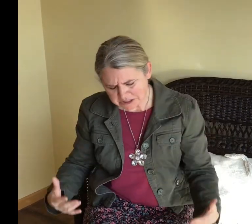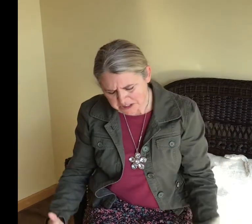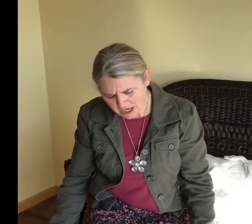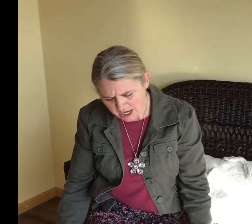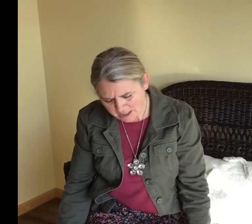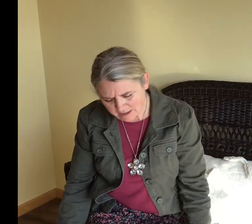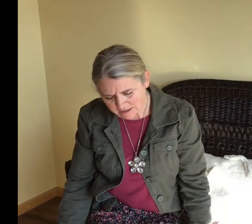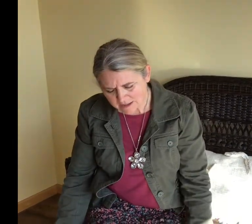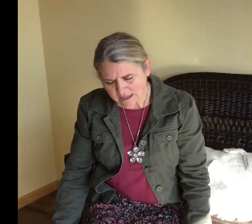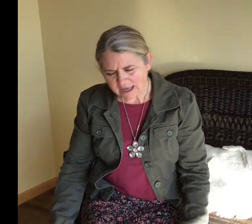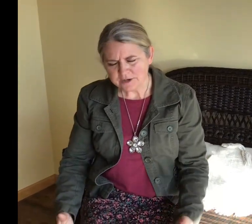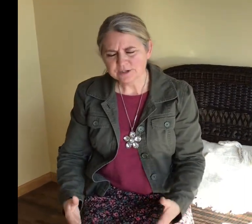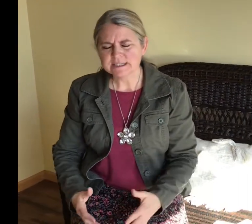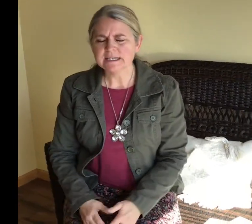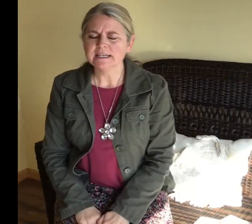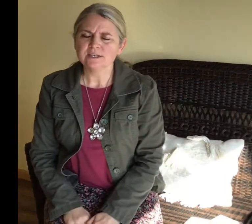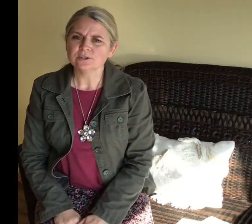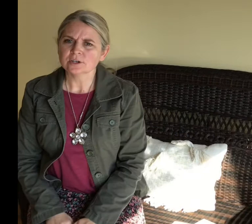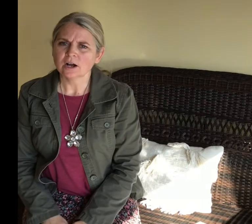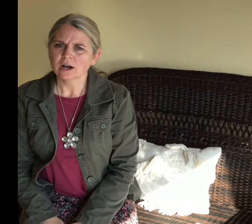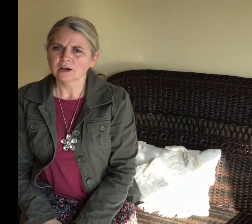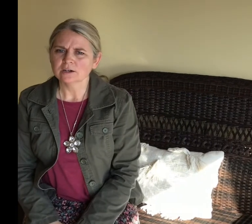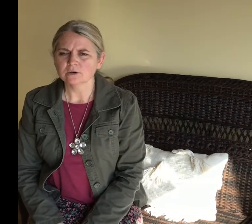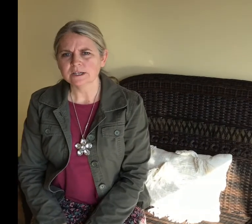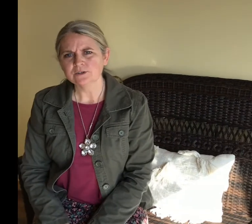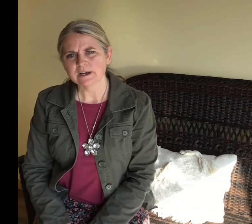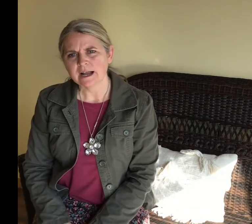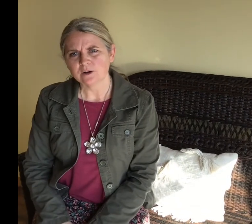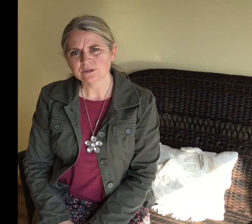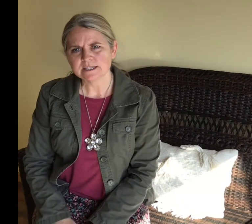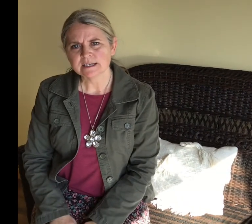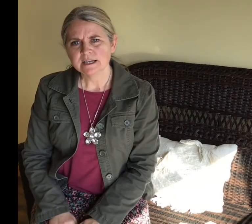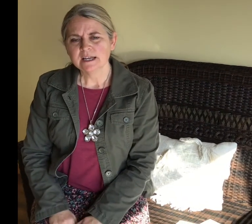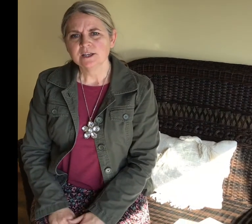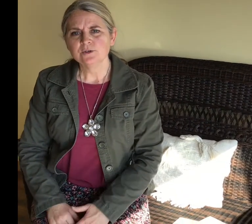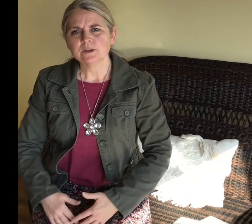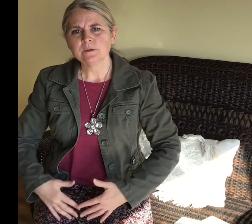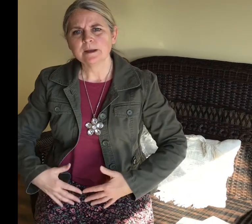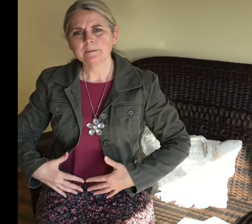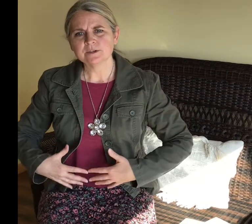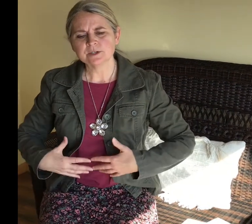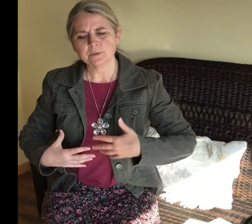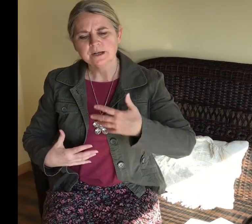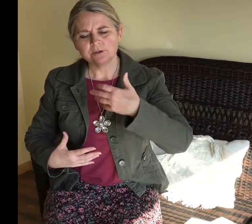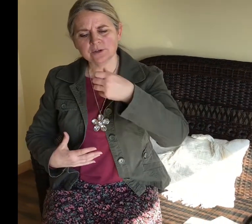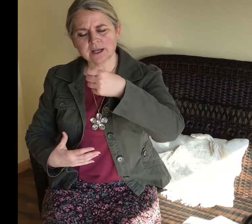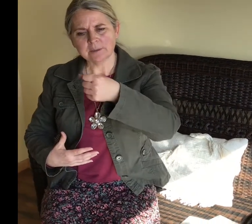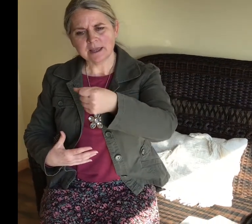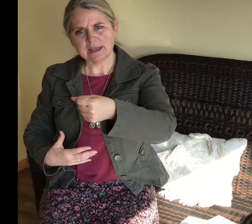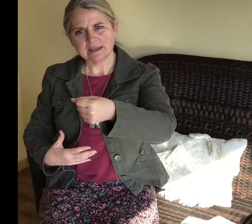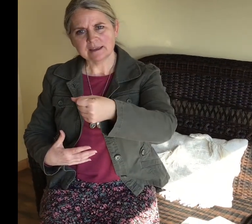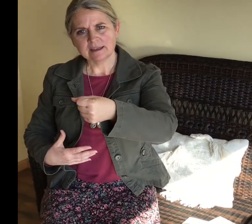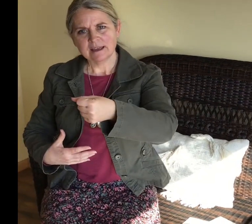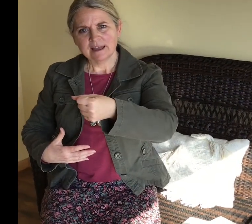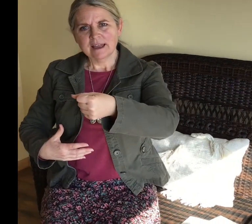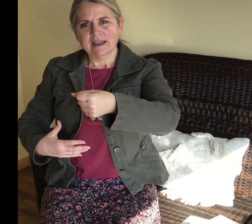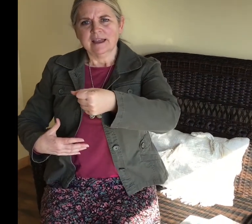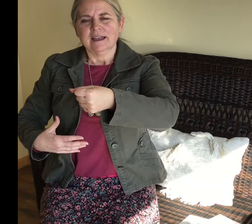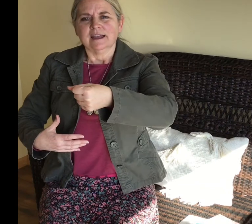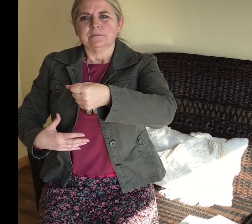sad, and you're sitting in your car or in your house, you can remember to put out your cupcake and